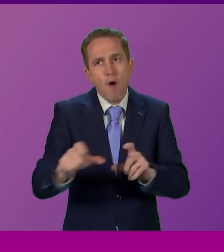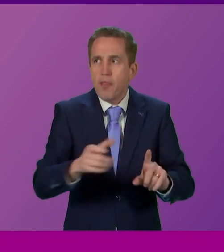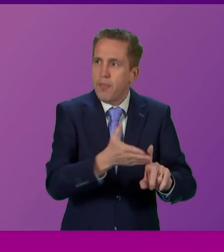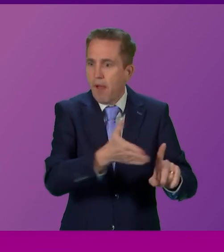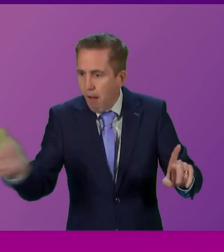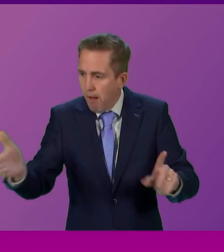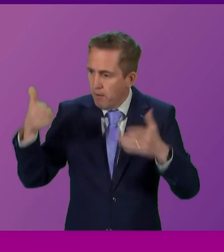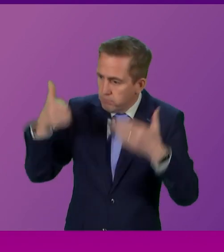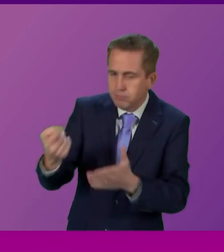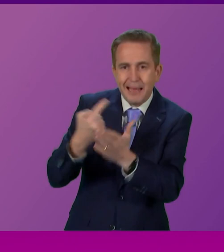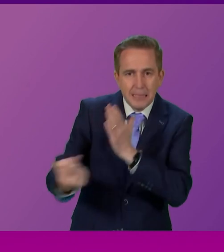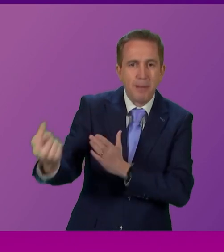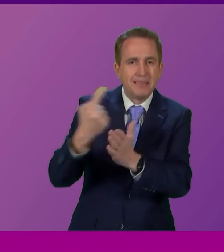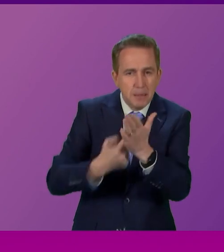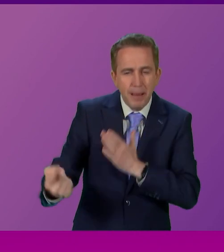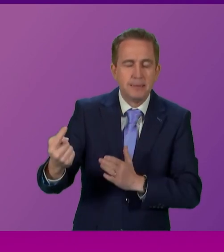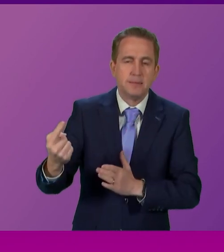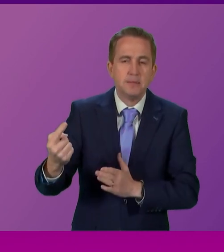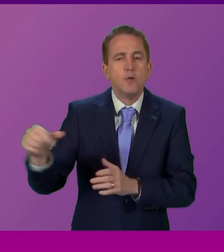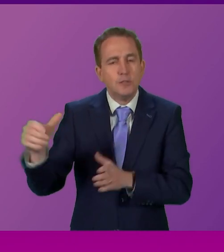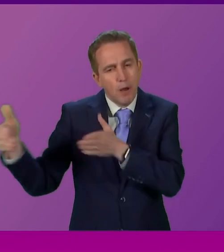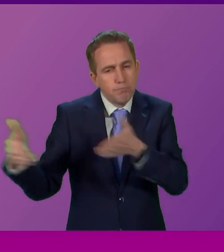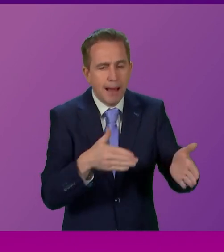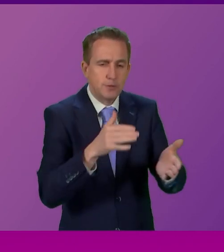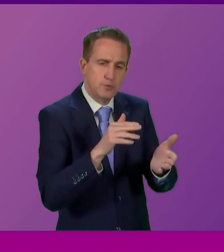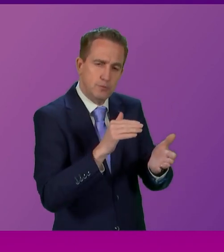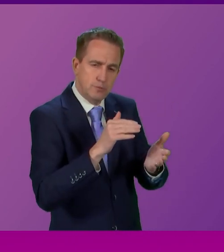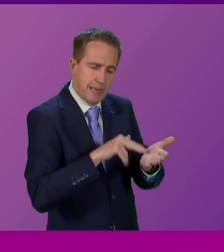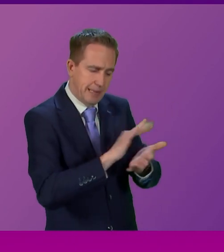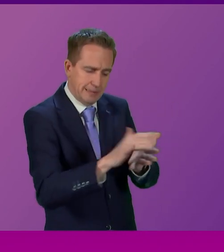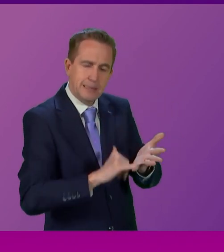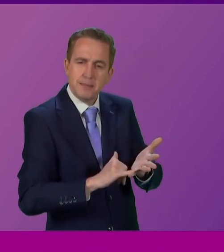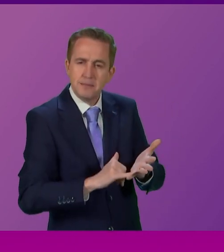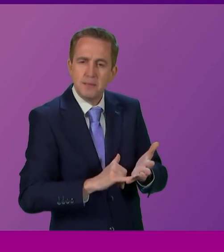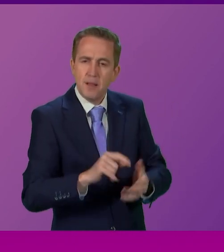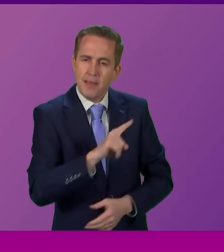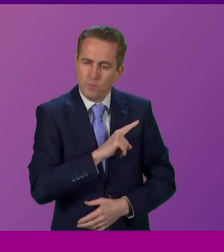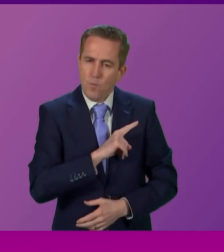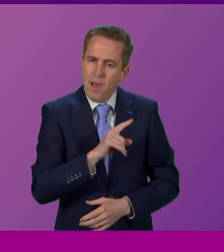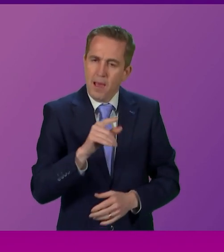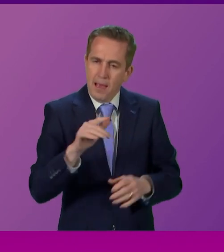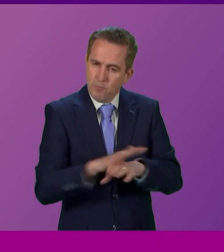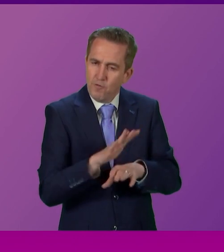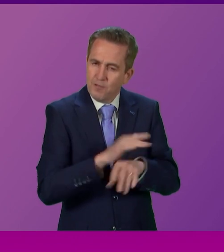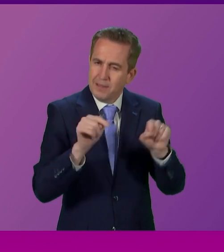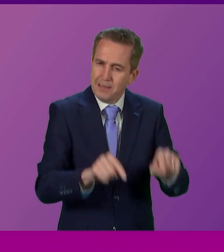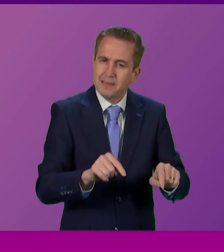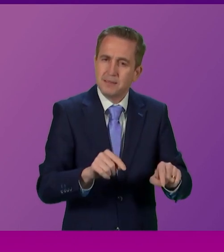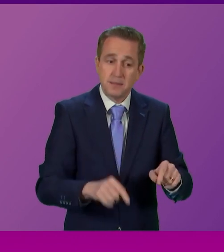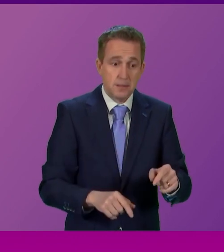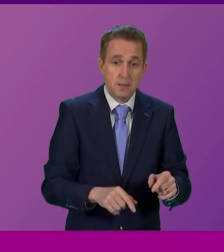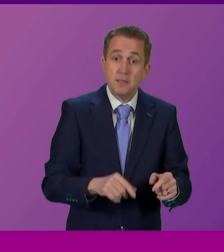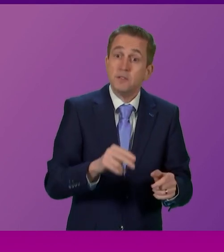then perhaps some of these issues could have been addressed. And I make no apology for focusing on these matters. Because it isn't just the NHS